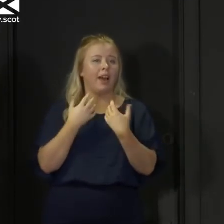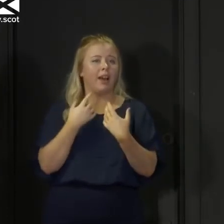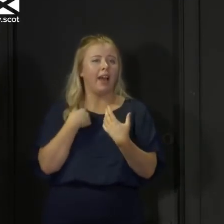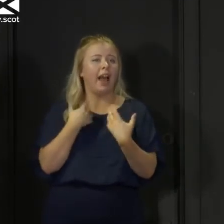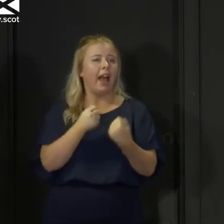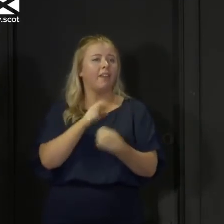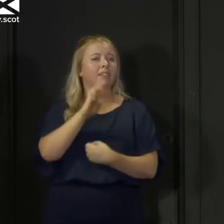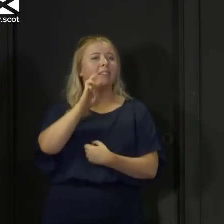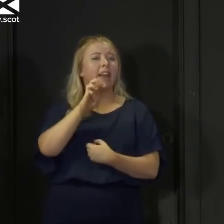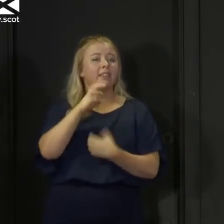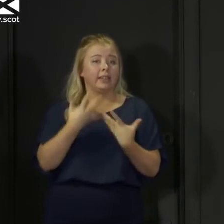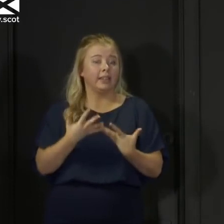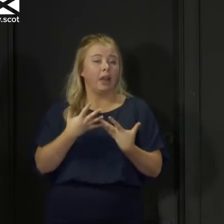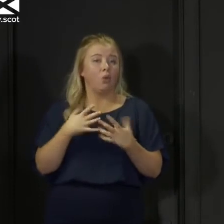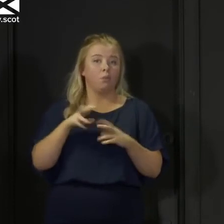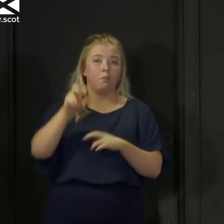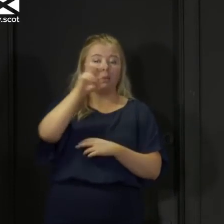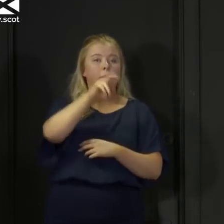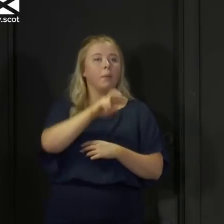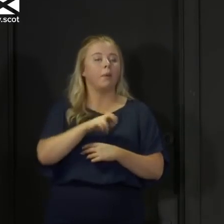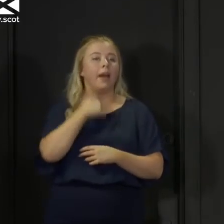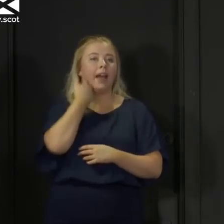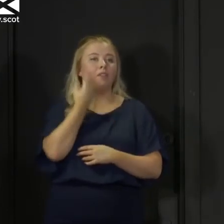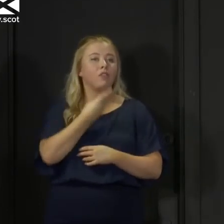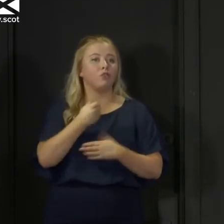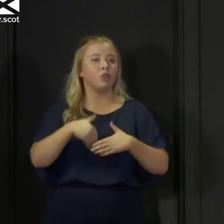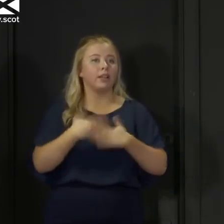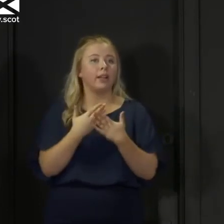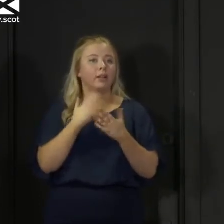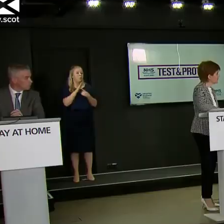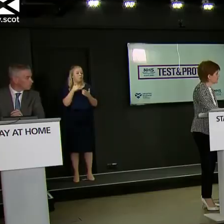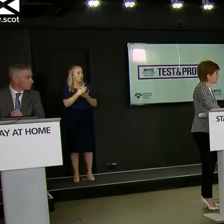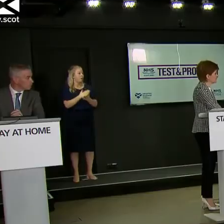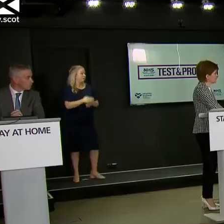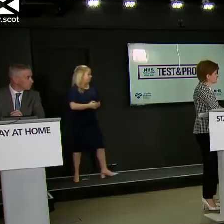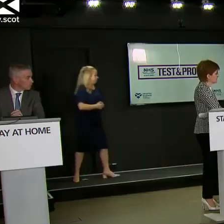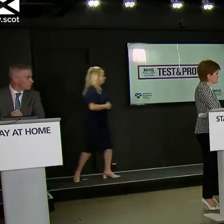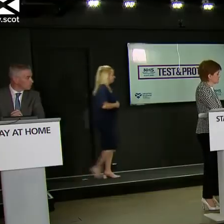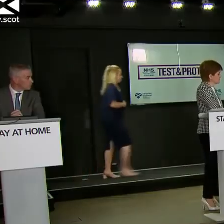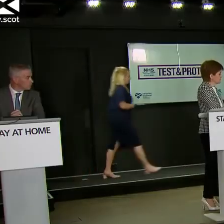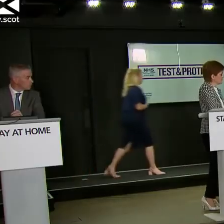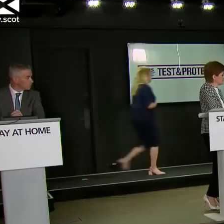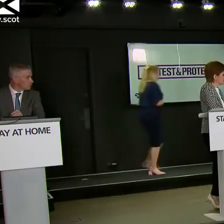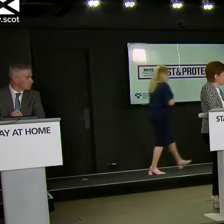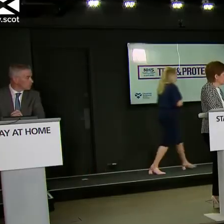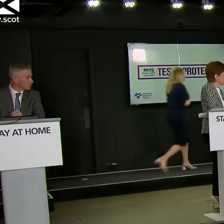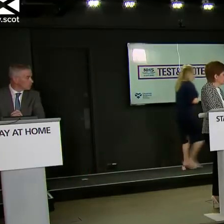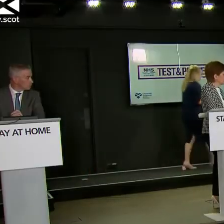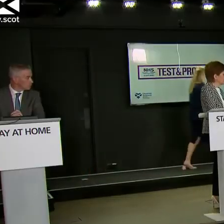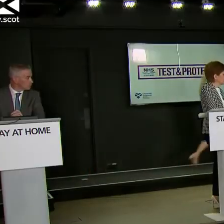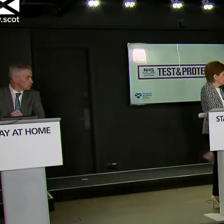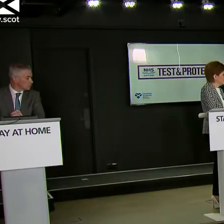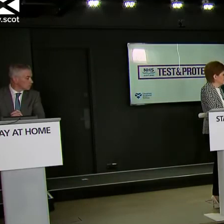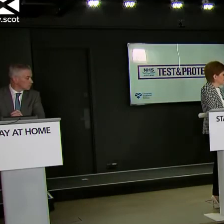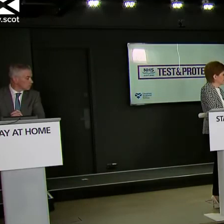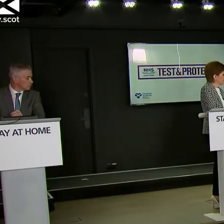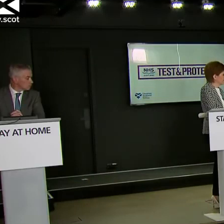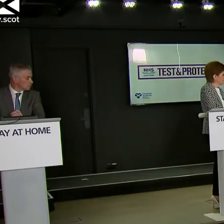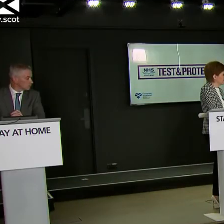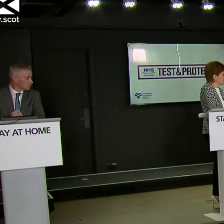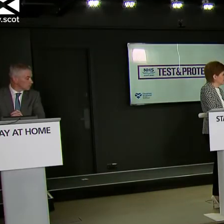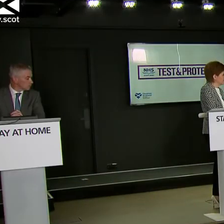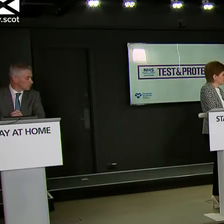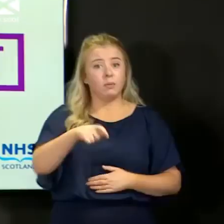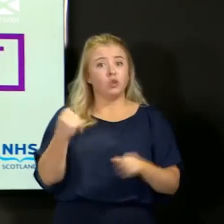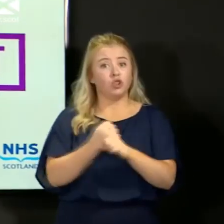at the moment, and they move around every few days, which will be an important part of this. And I think what we are wanting people to do is, where it is